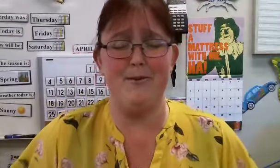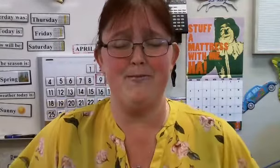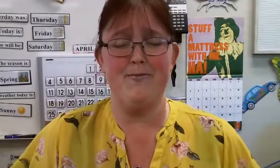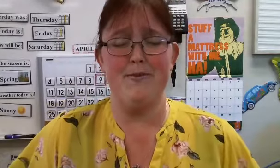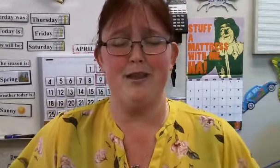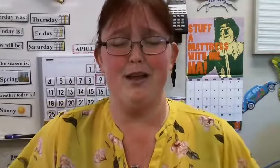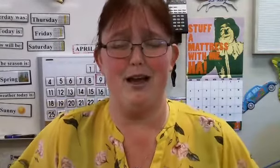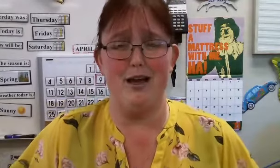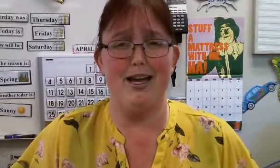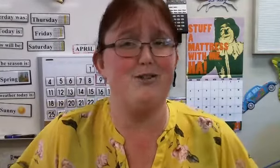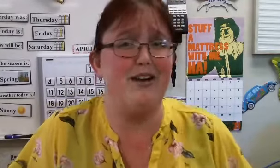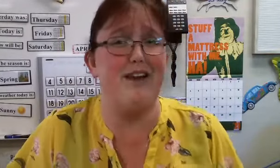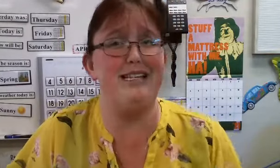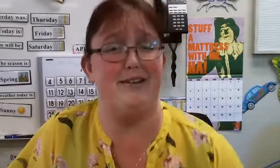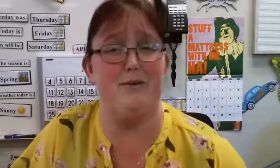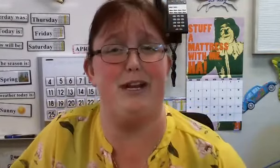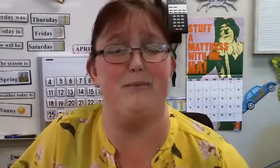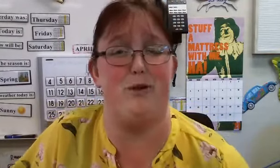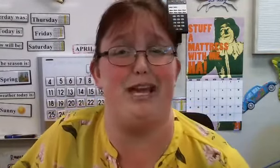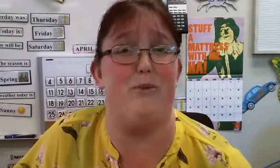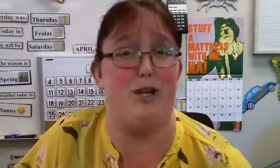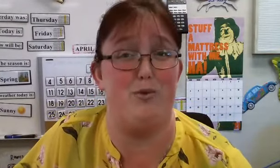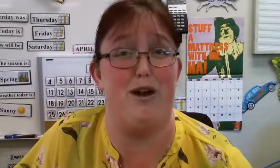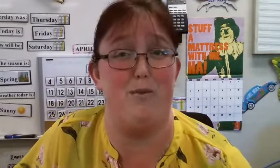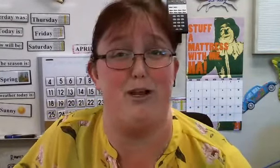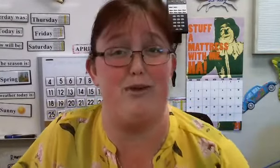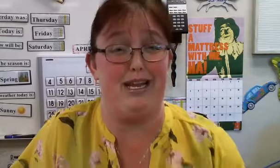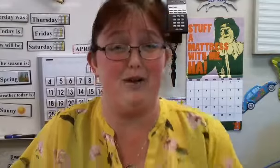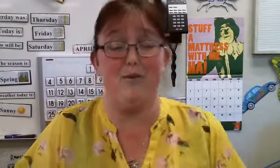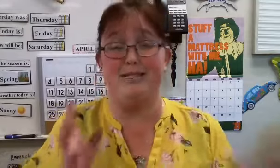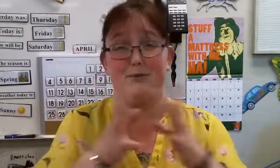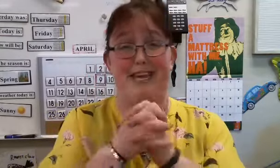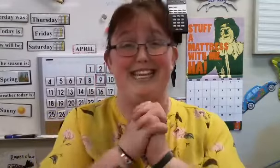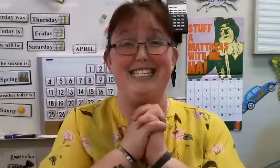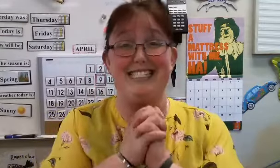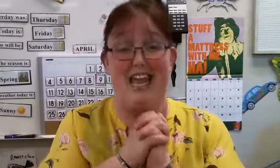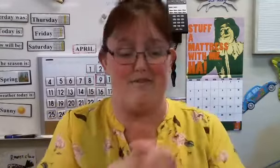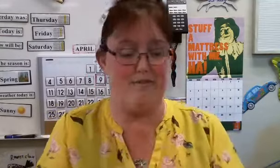and try to find a different way to communicate what you want and what you need while still being safe.